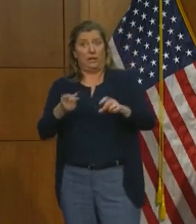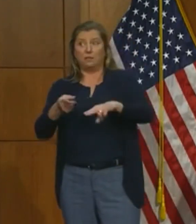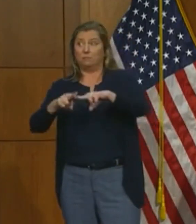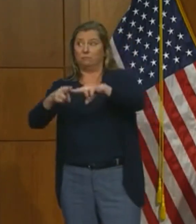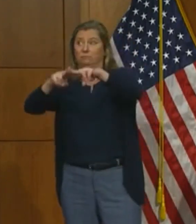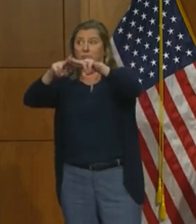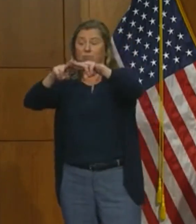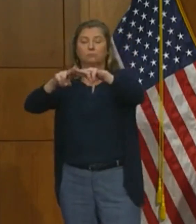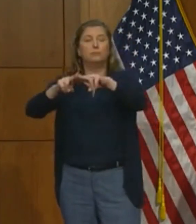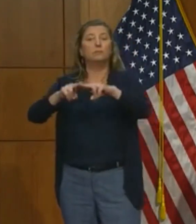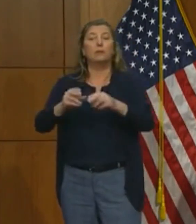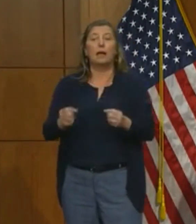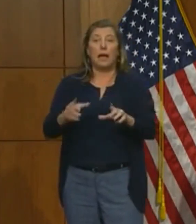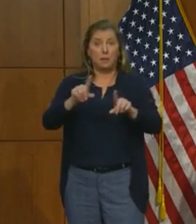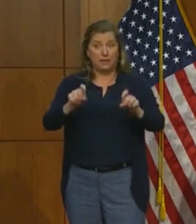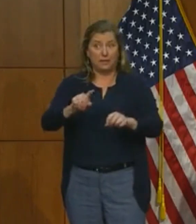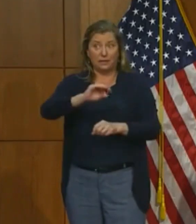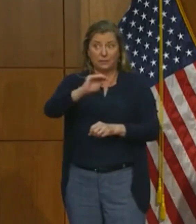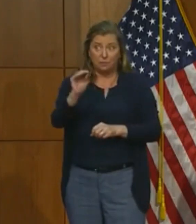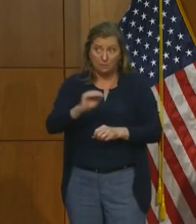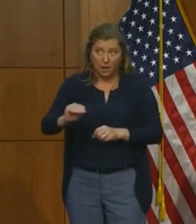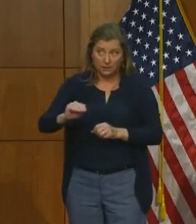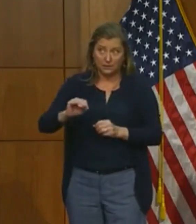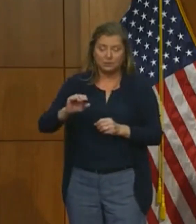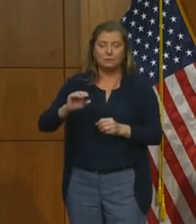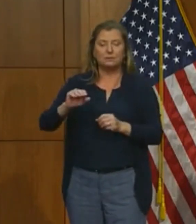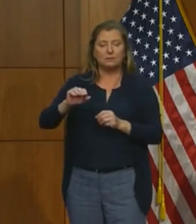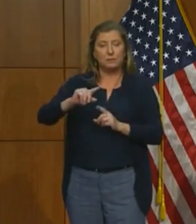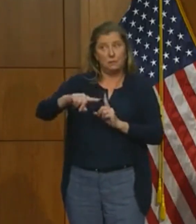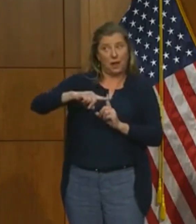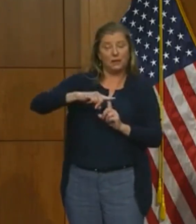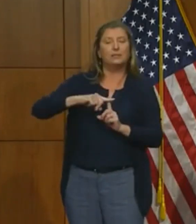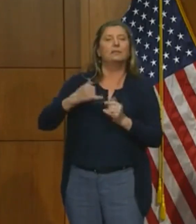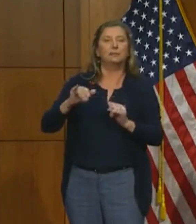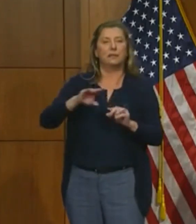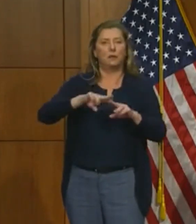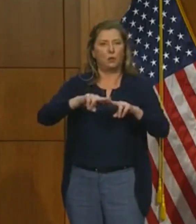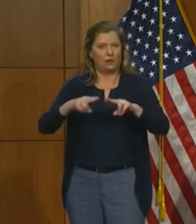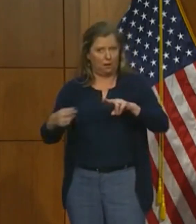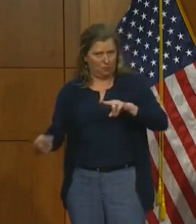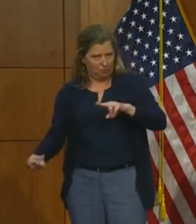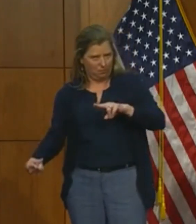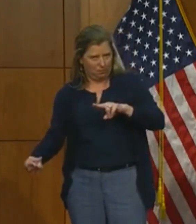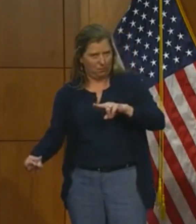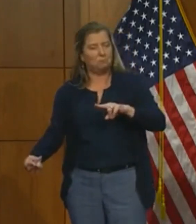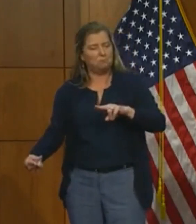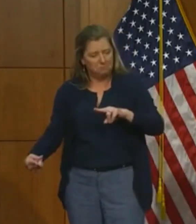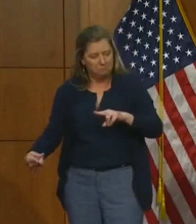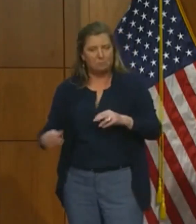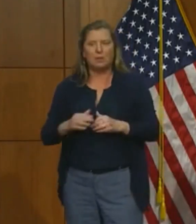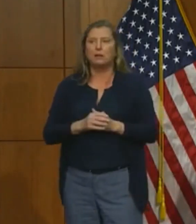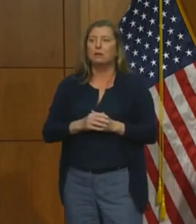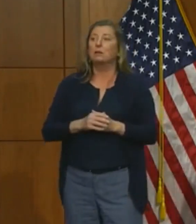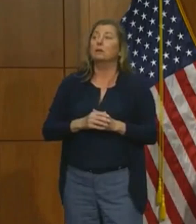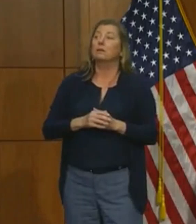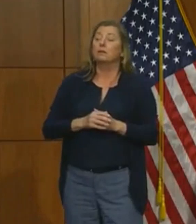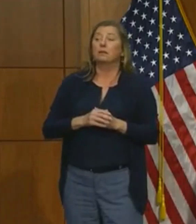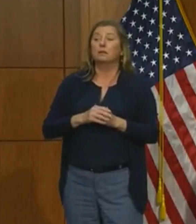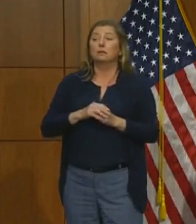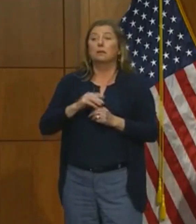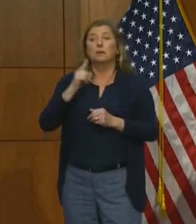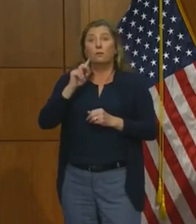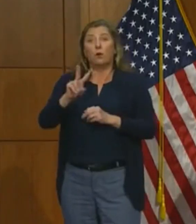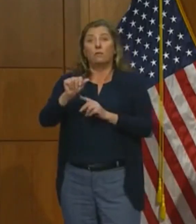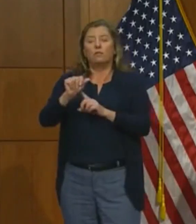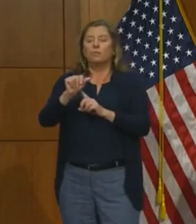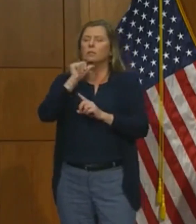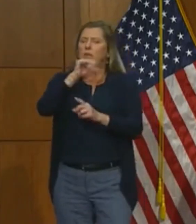the percent of tests that are positive continues to trend downward. In fact, for Virginia excluding the